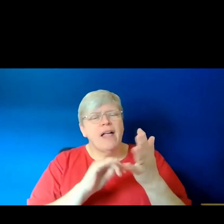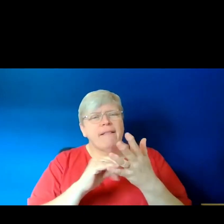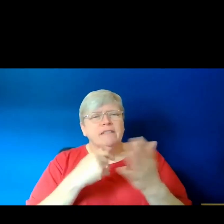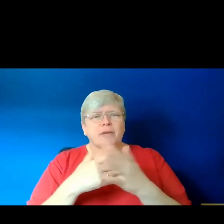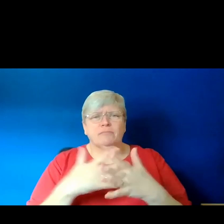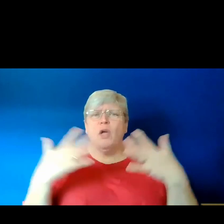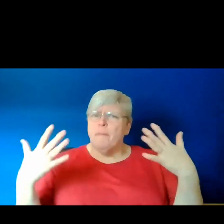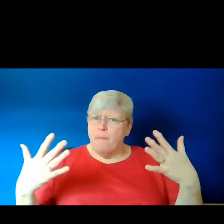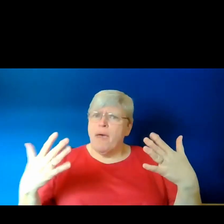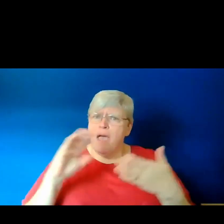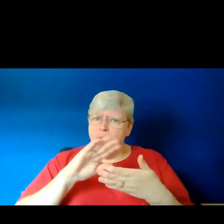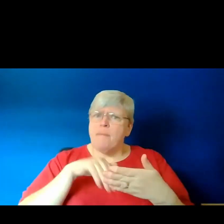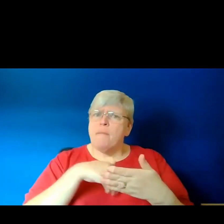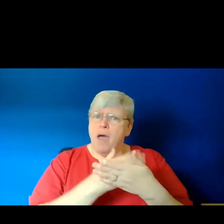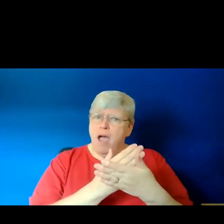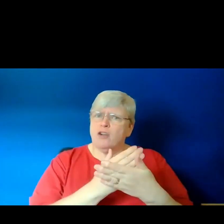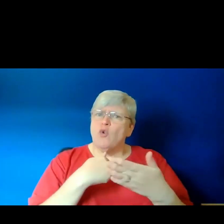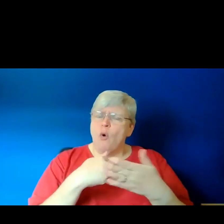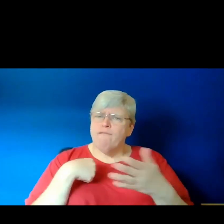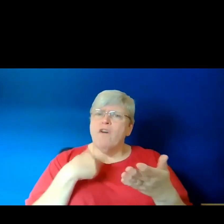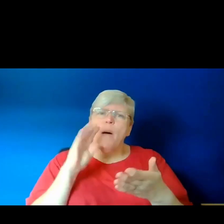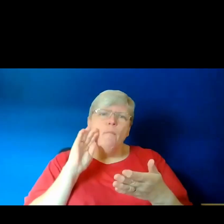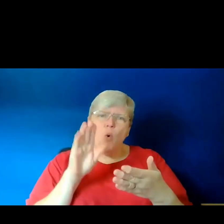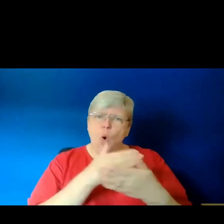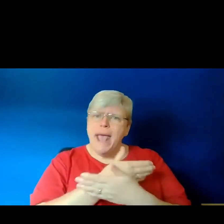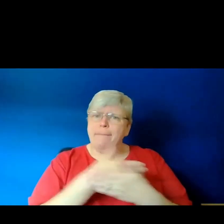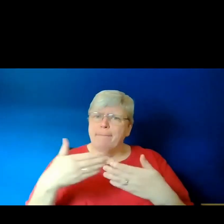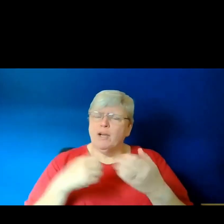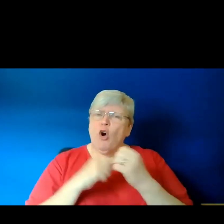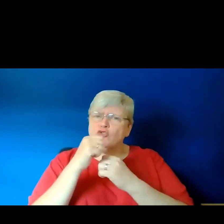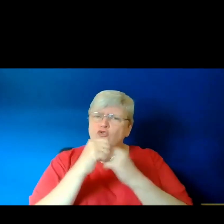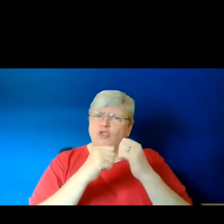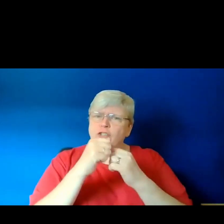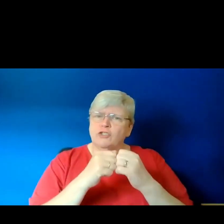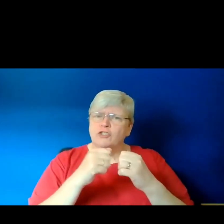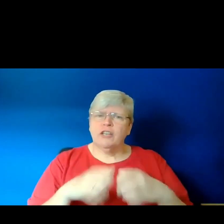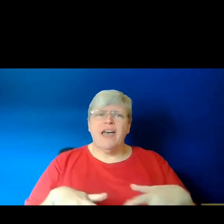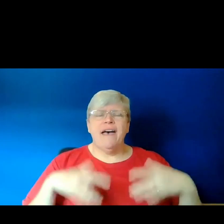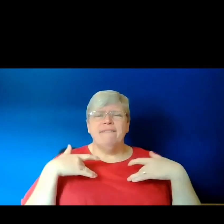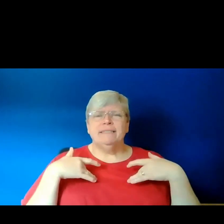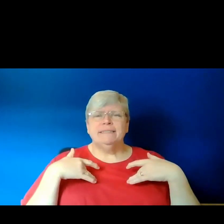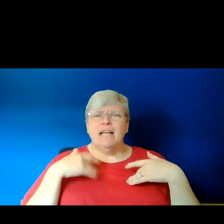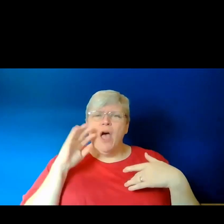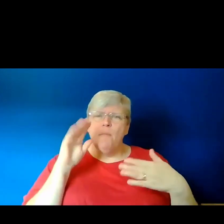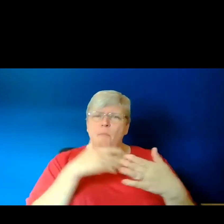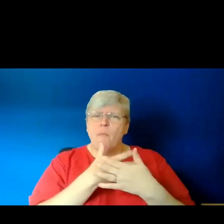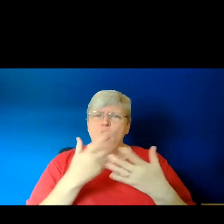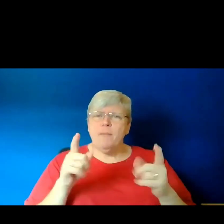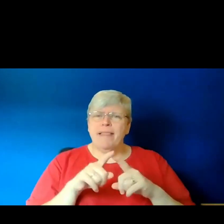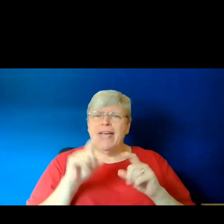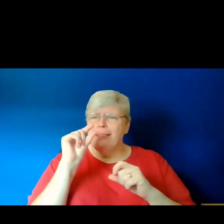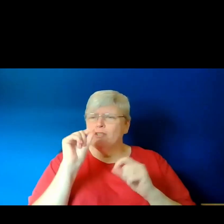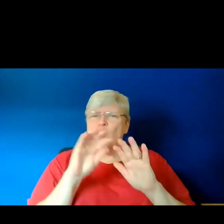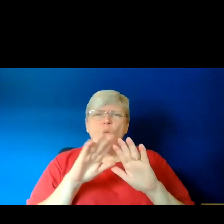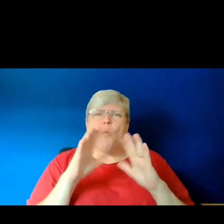poem construction and that's because I think of poems as little worlds. So for me they're